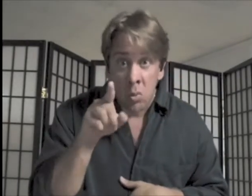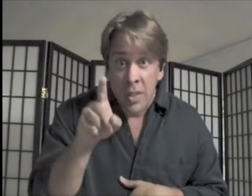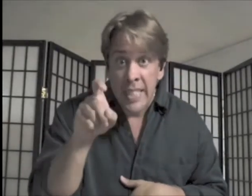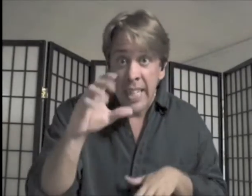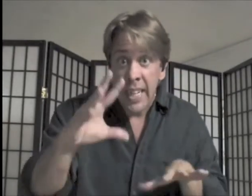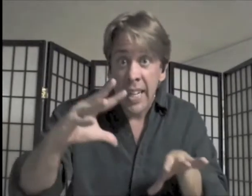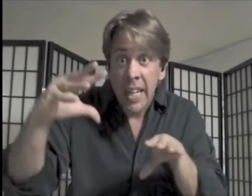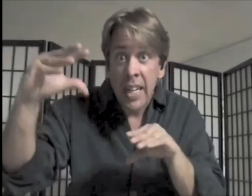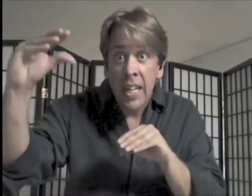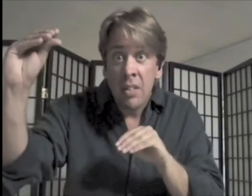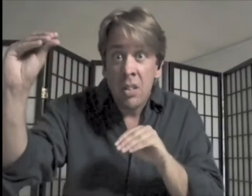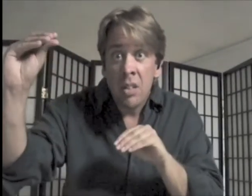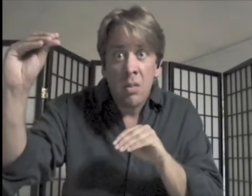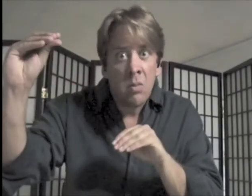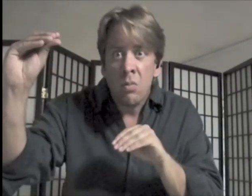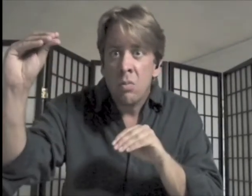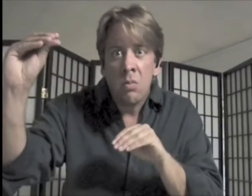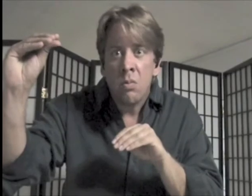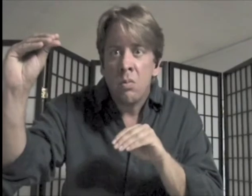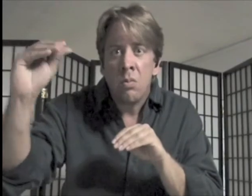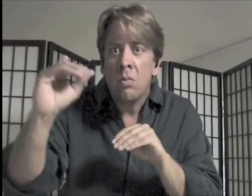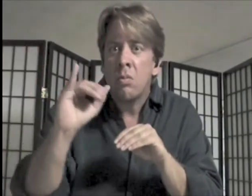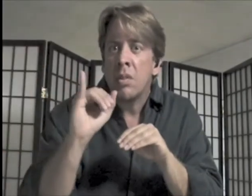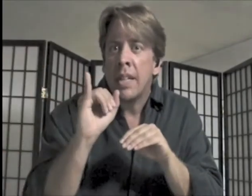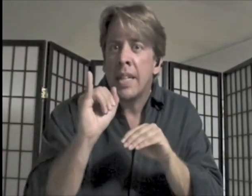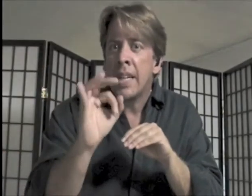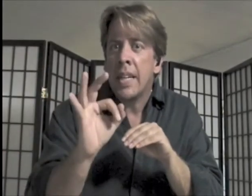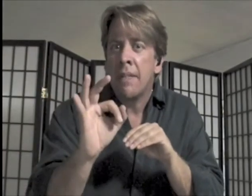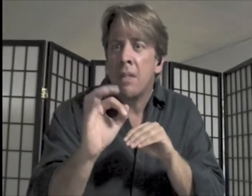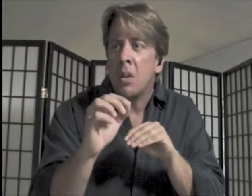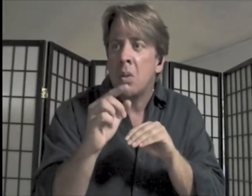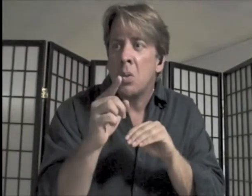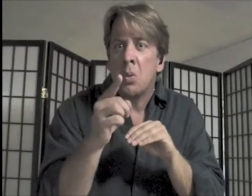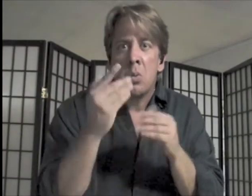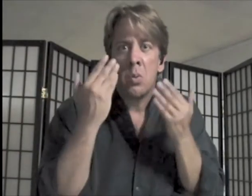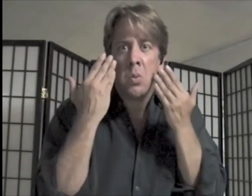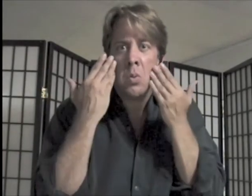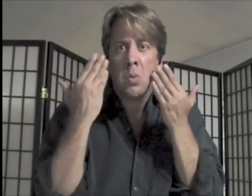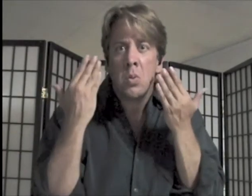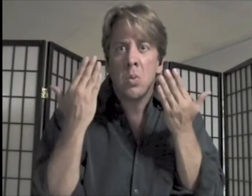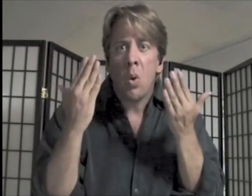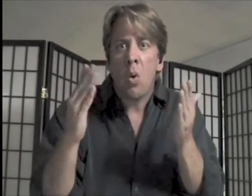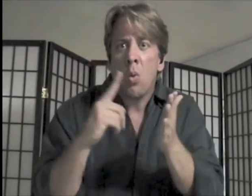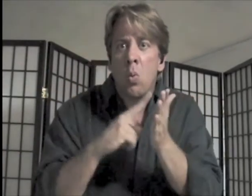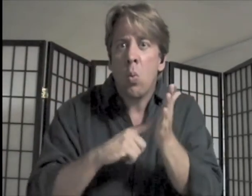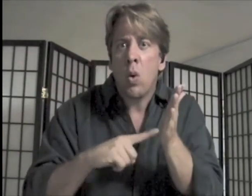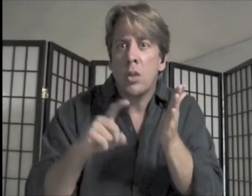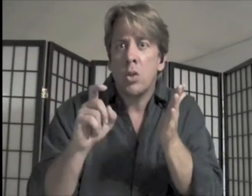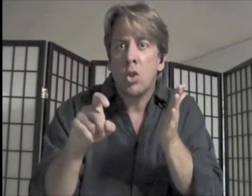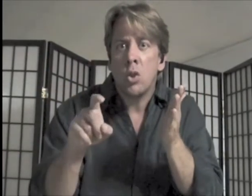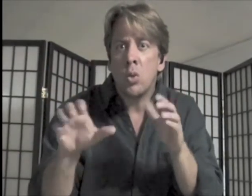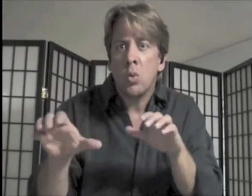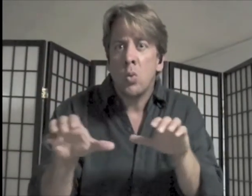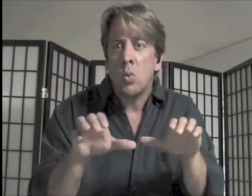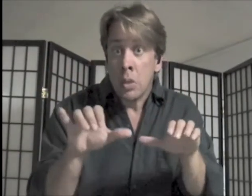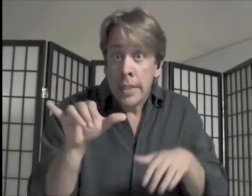to leave If you don't know if you should stay If you